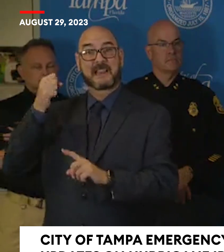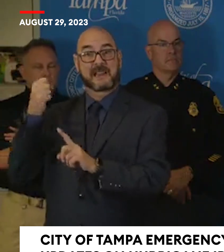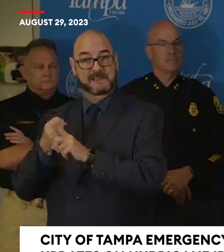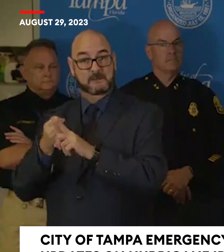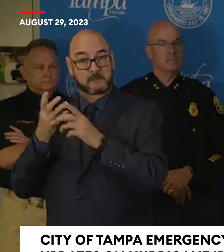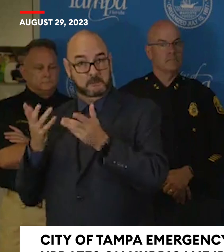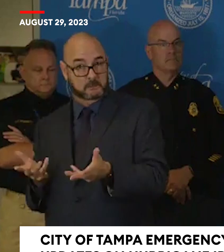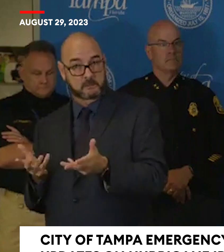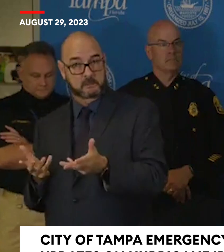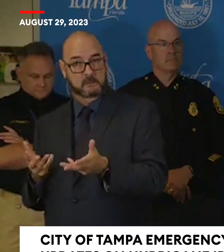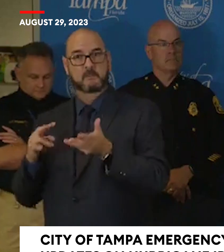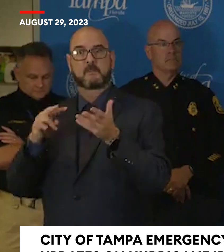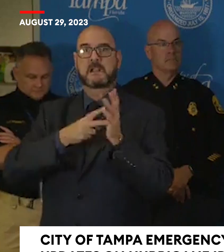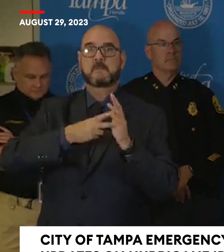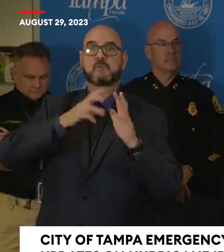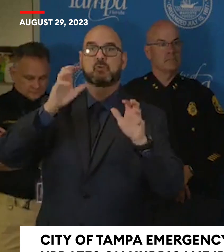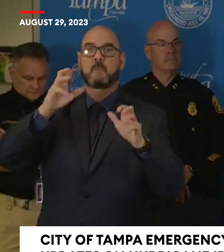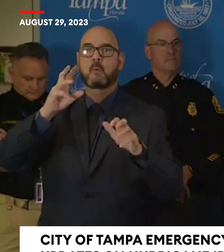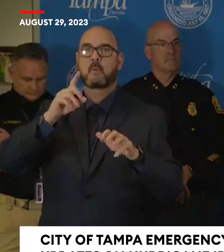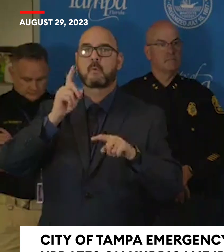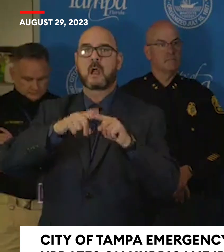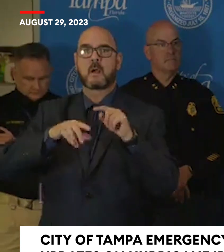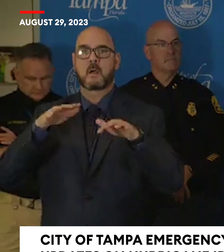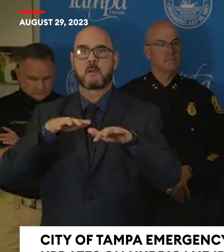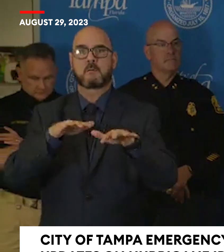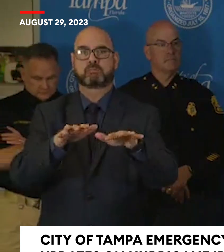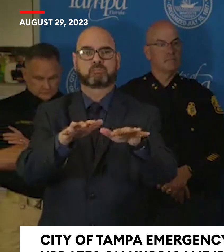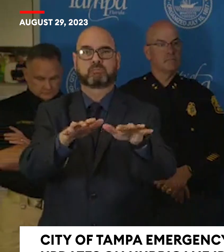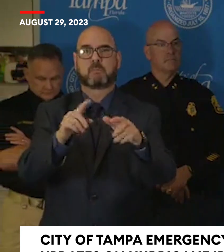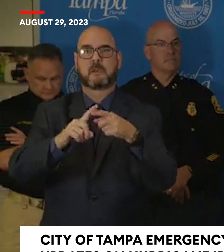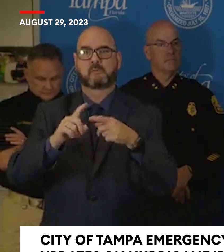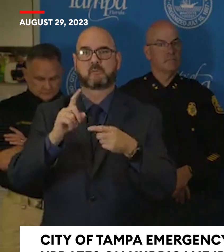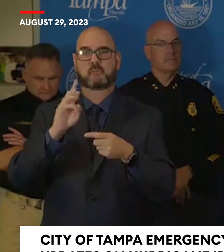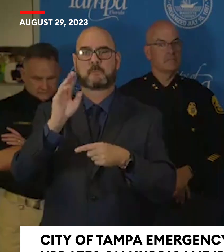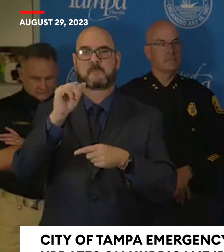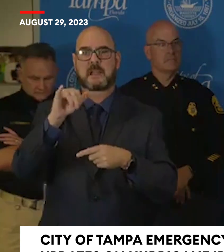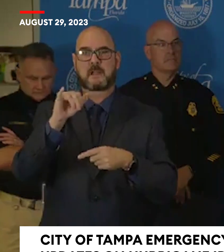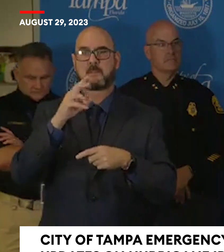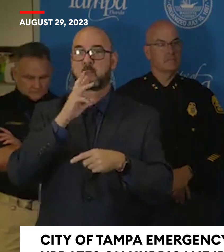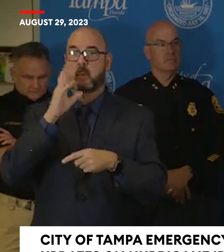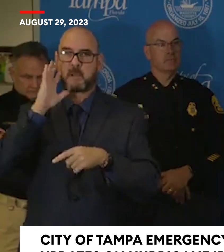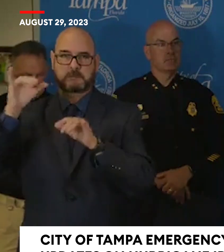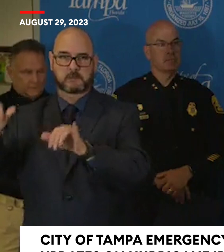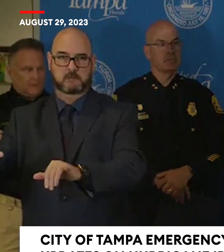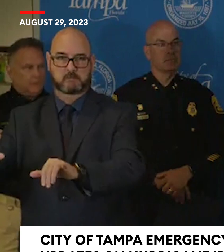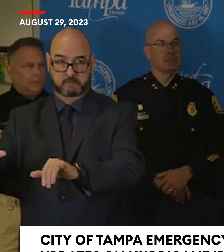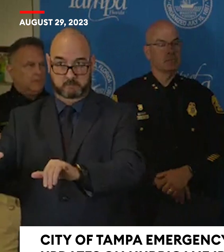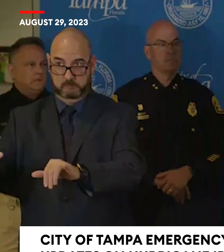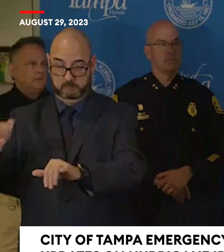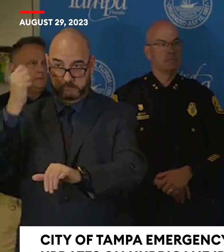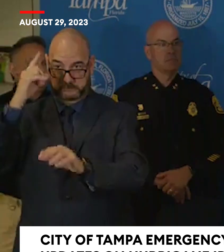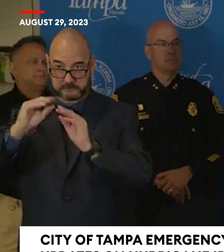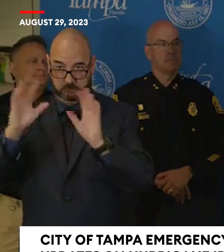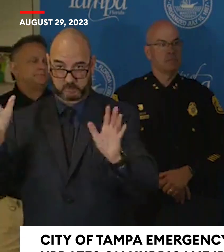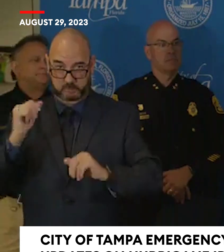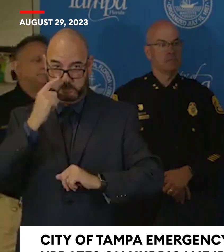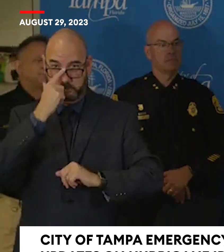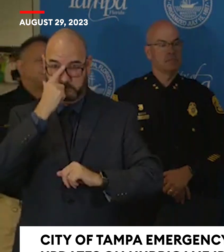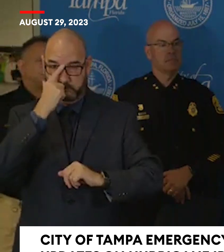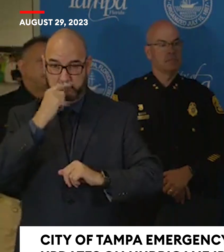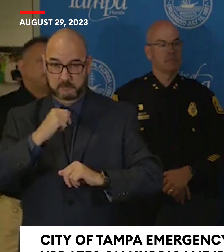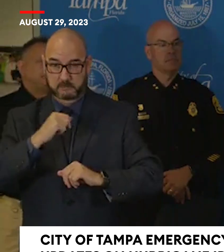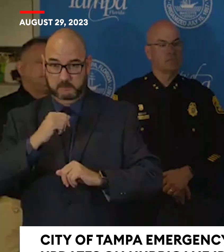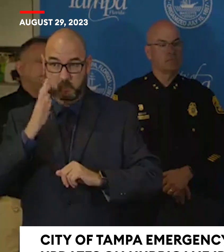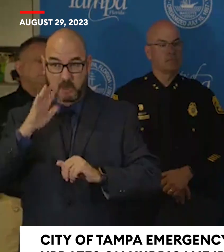out in the bay. So it's going to stay where it is that we were advised yesterday on our 530 call that